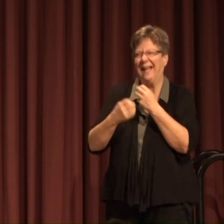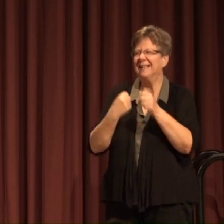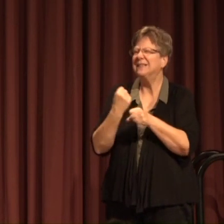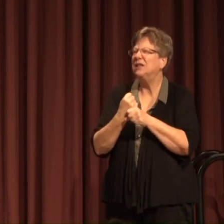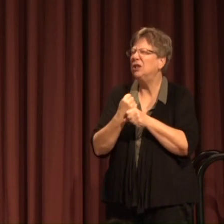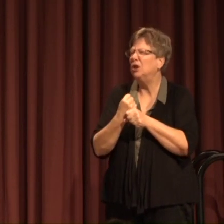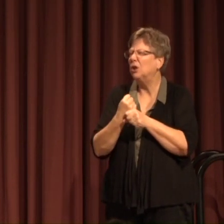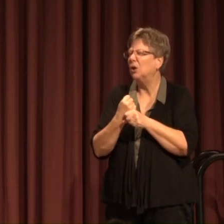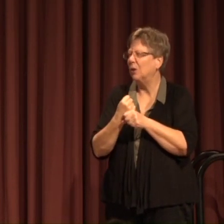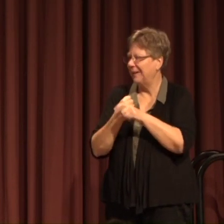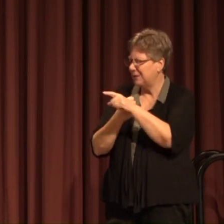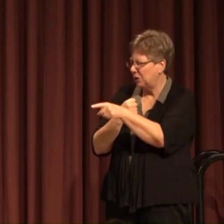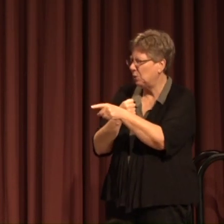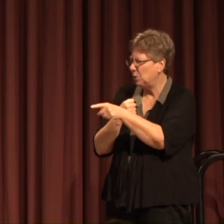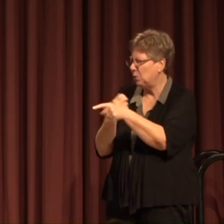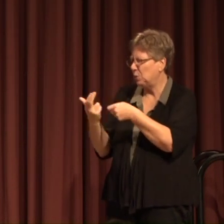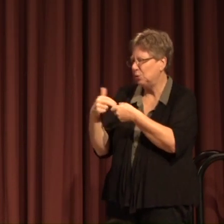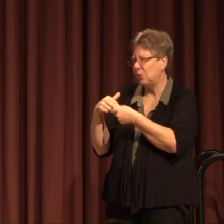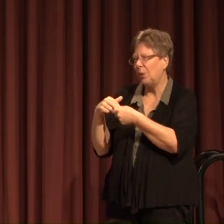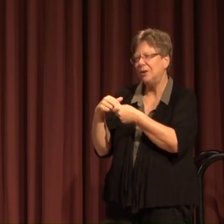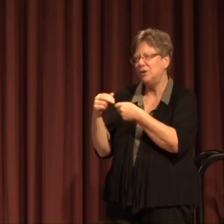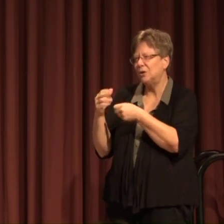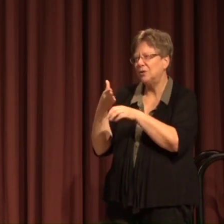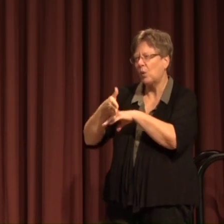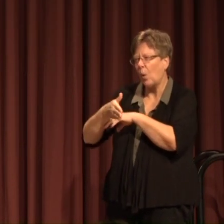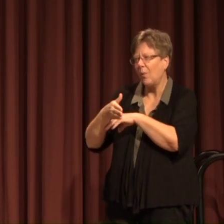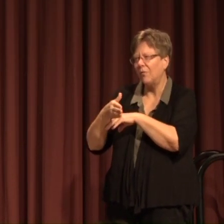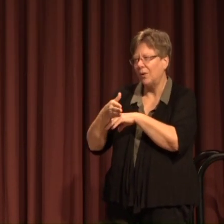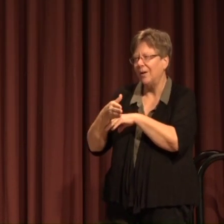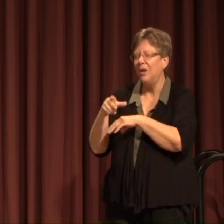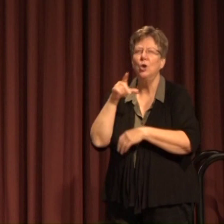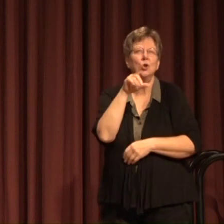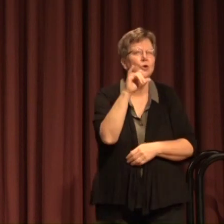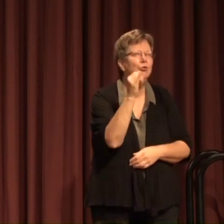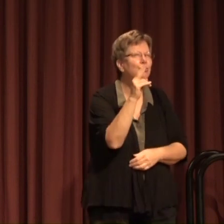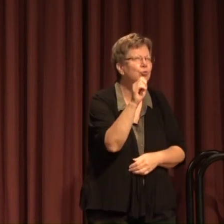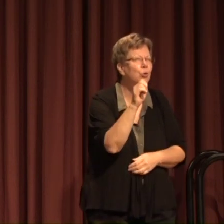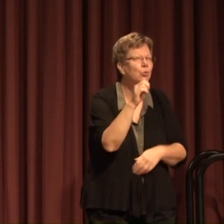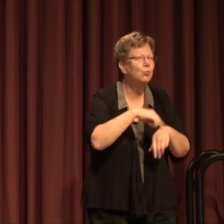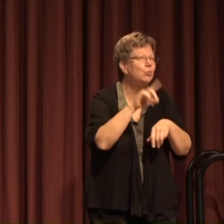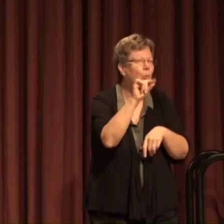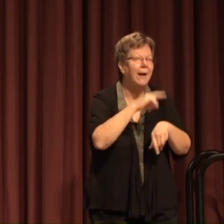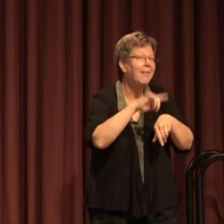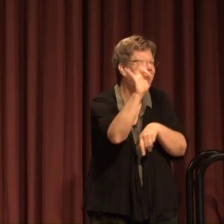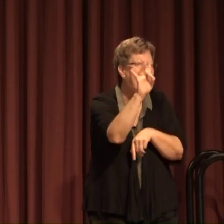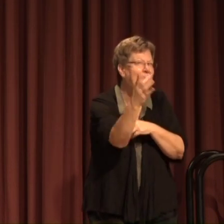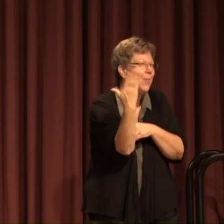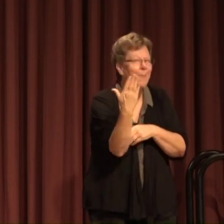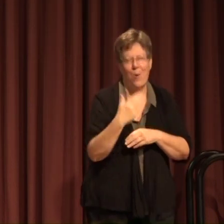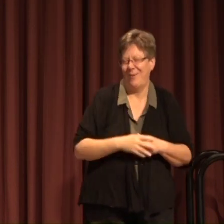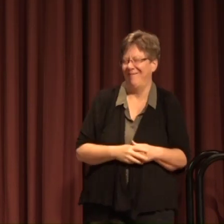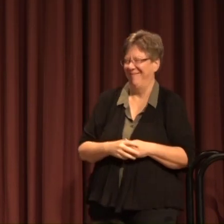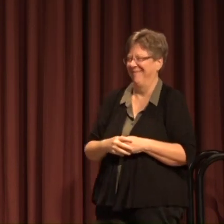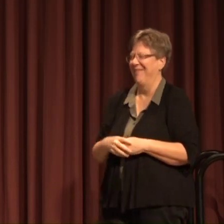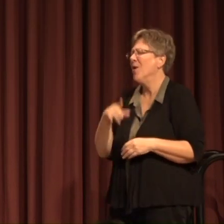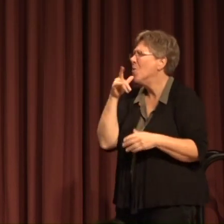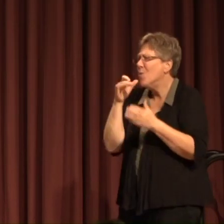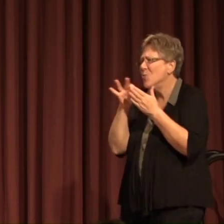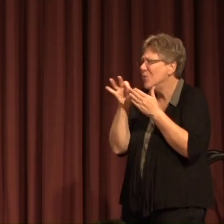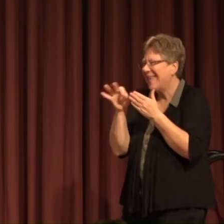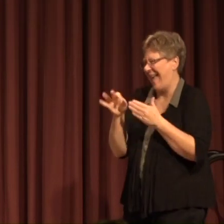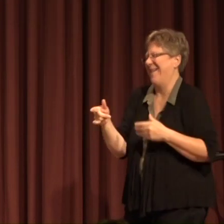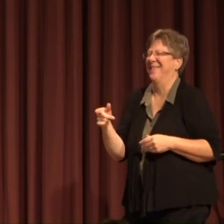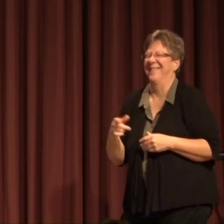us maybe a little over a year ago oh but who's counting